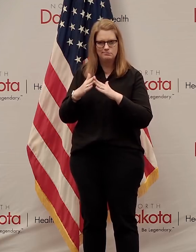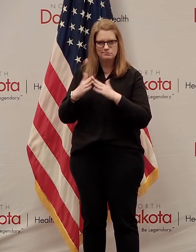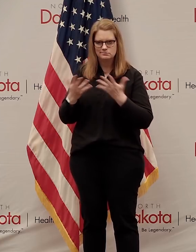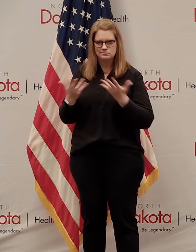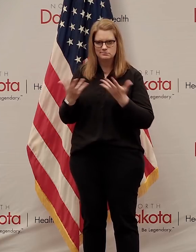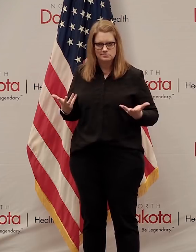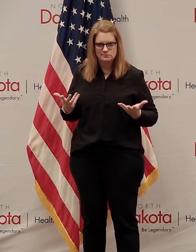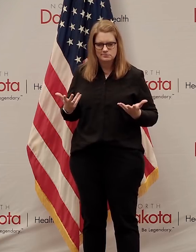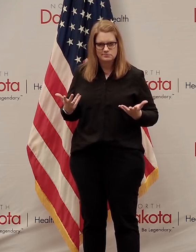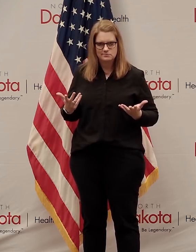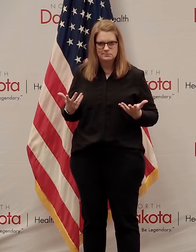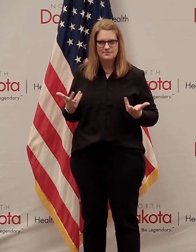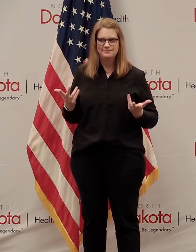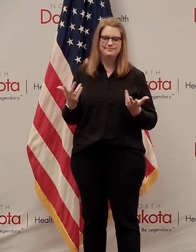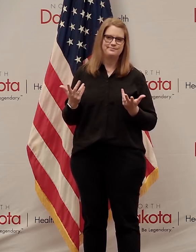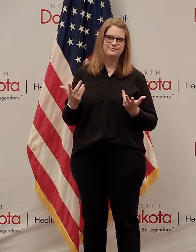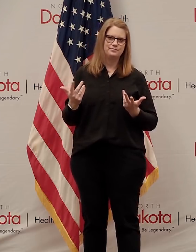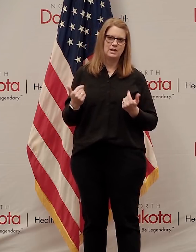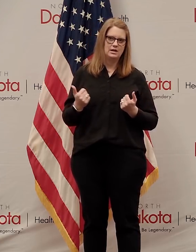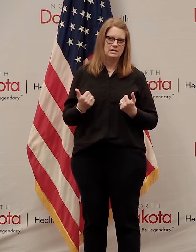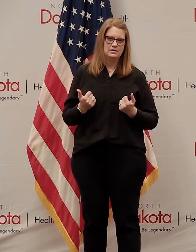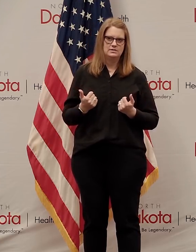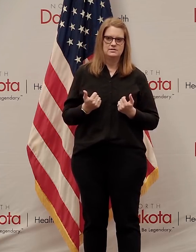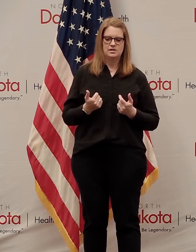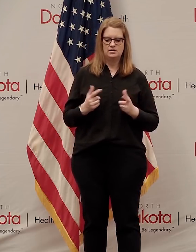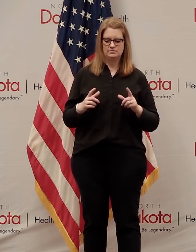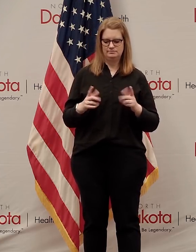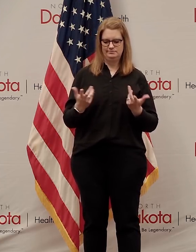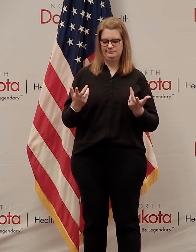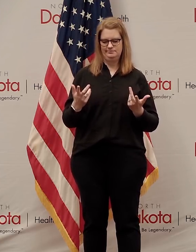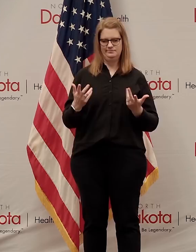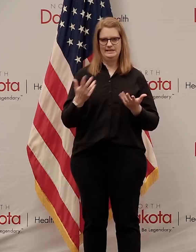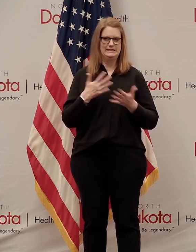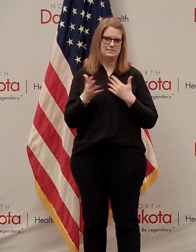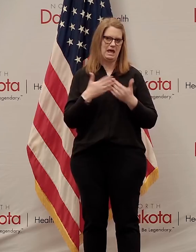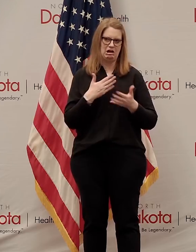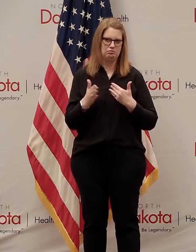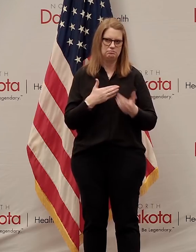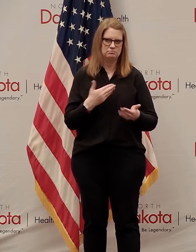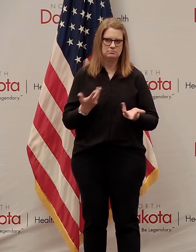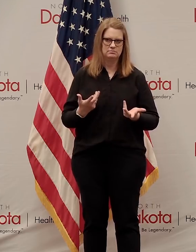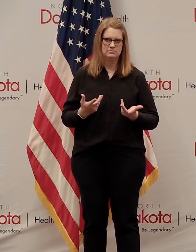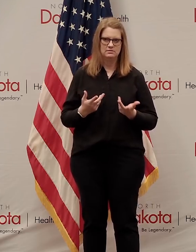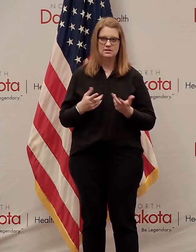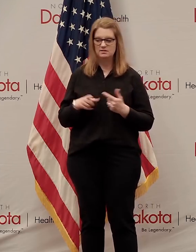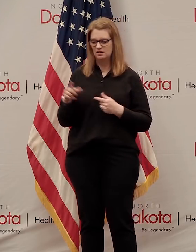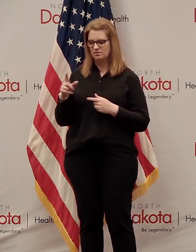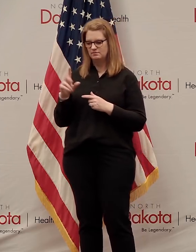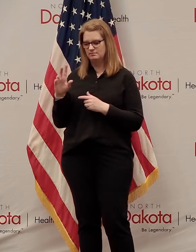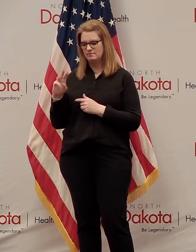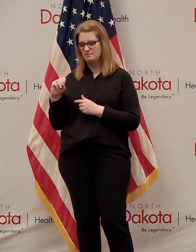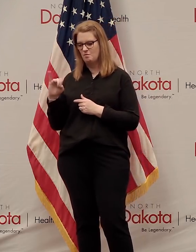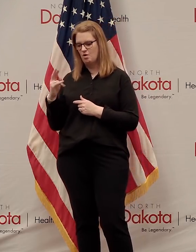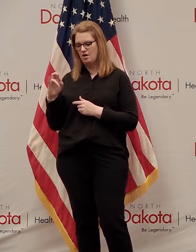by the address that's on your license. I think it's really, those people are already in that community.